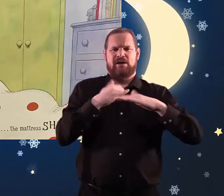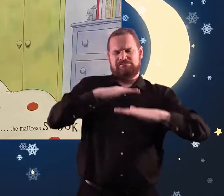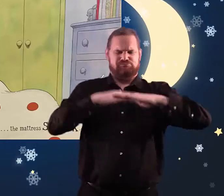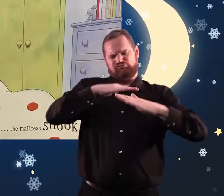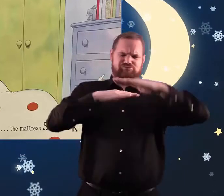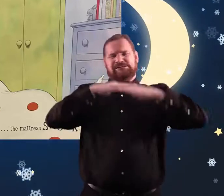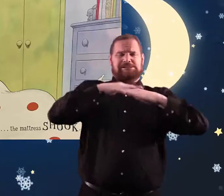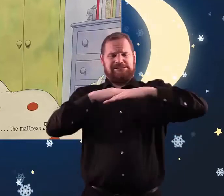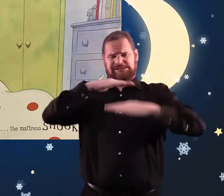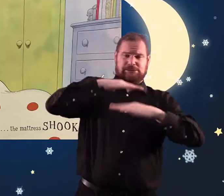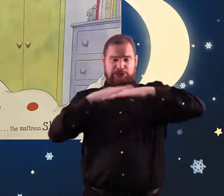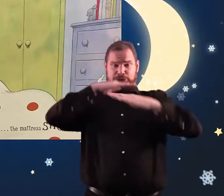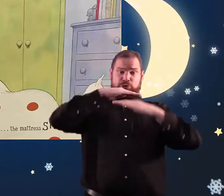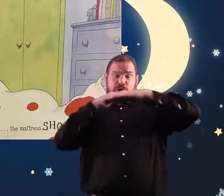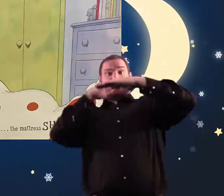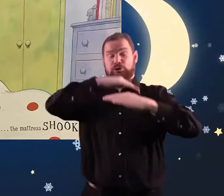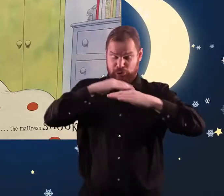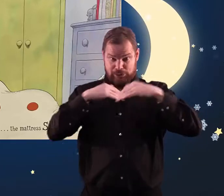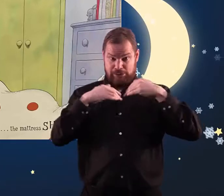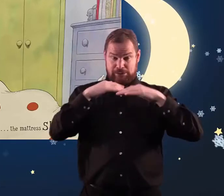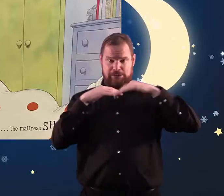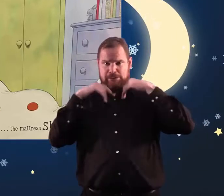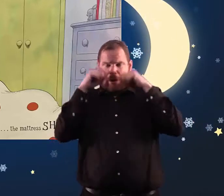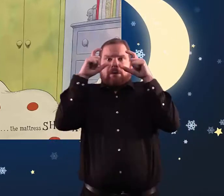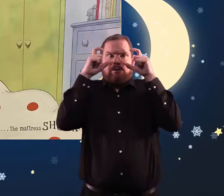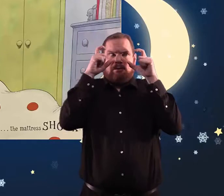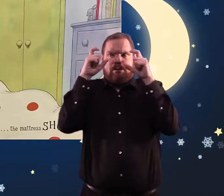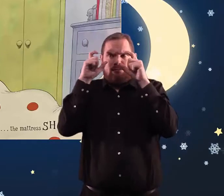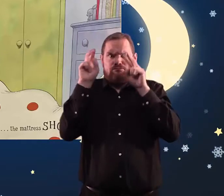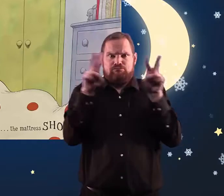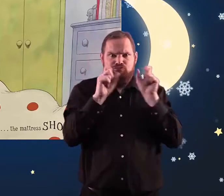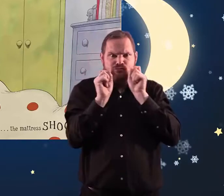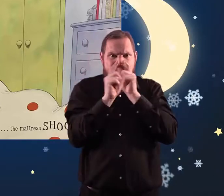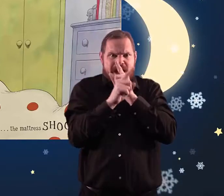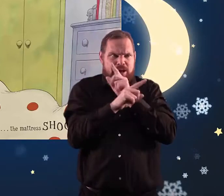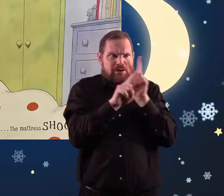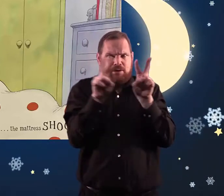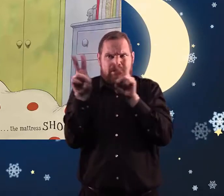the bed springs creaked, the mattress shook,